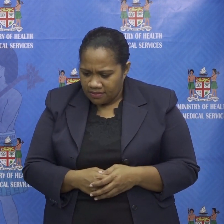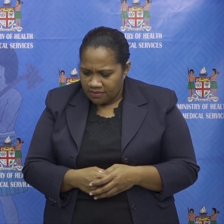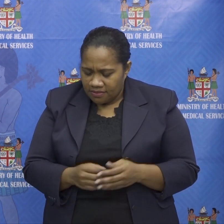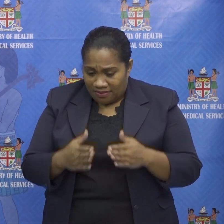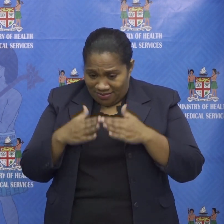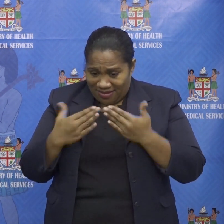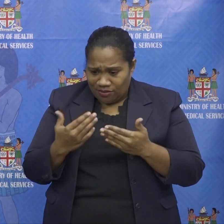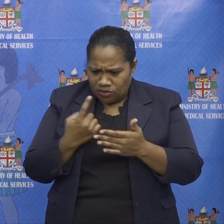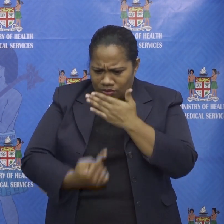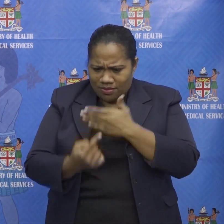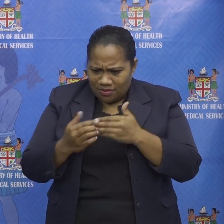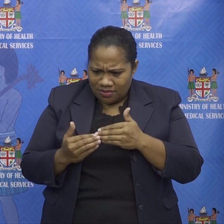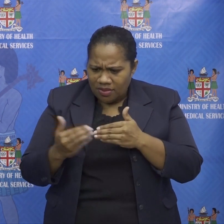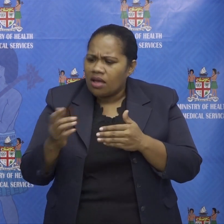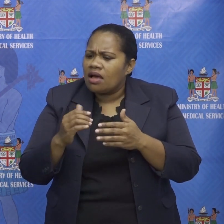going